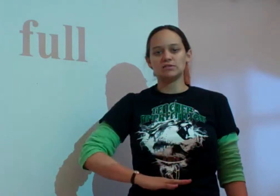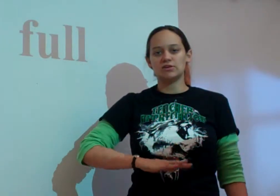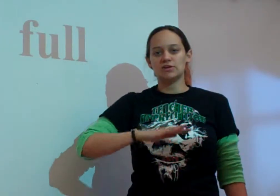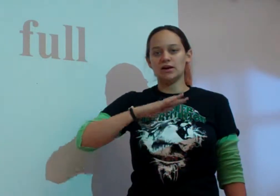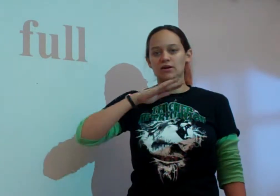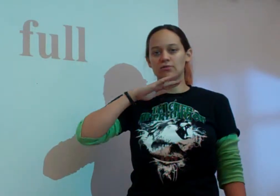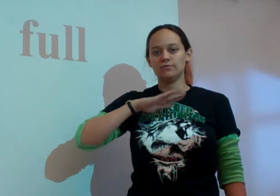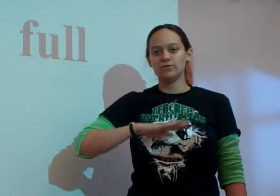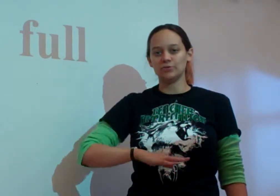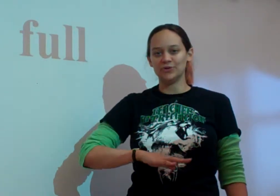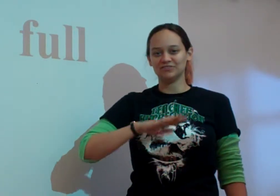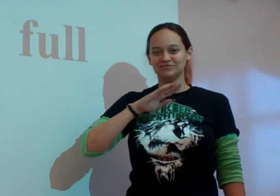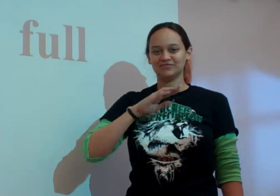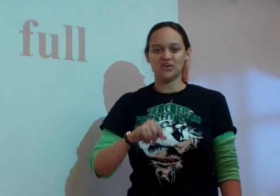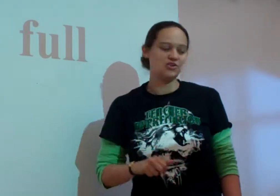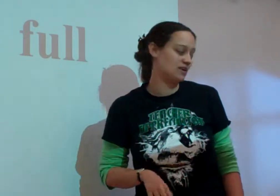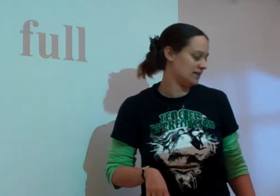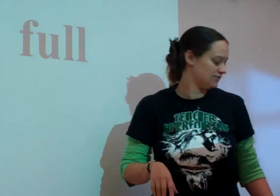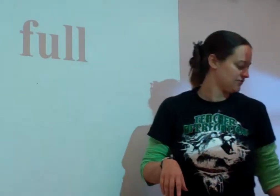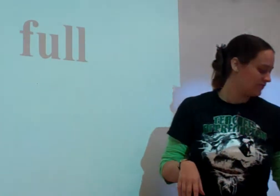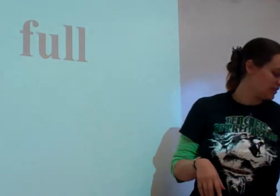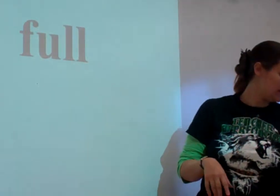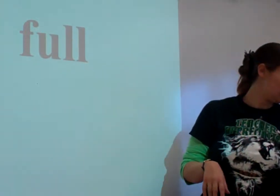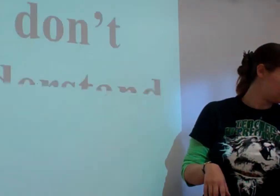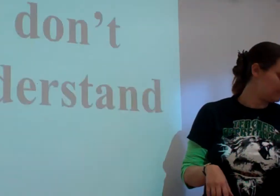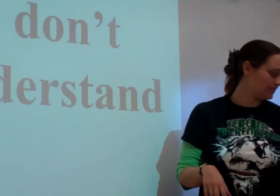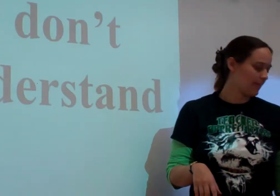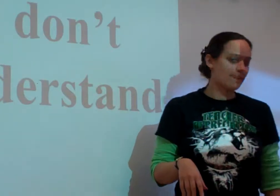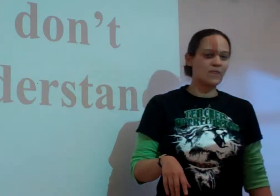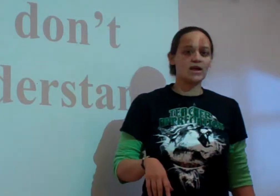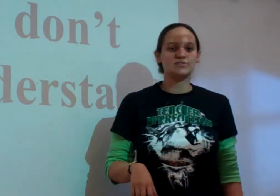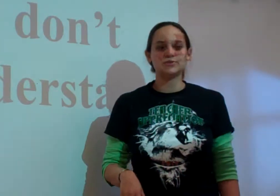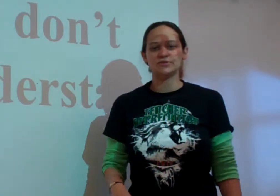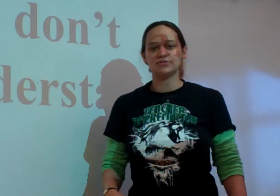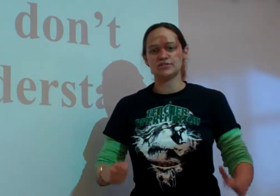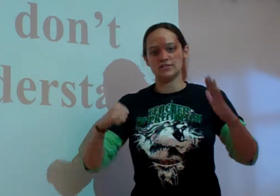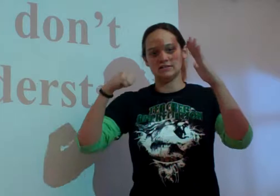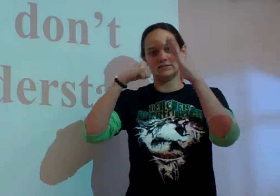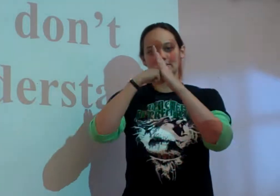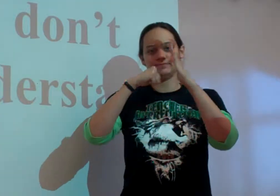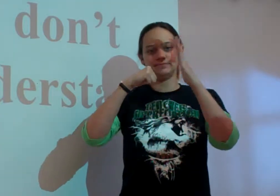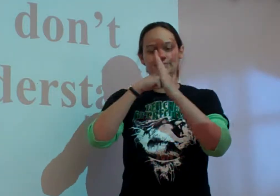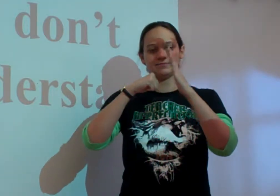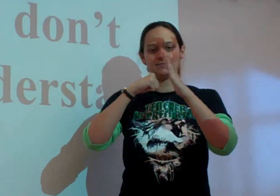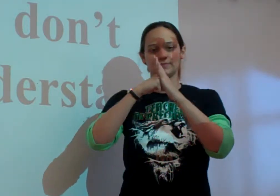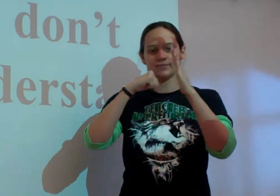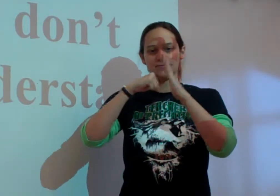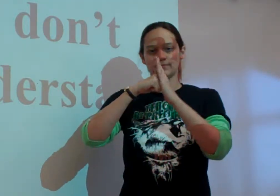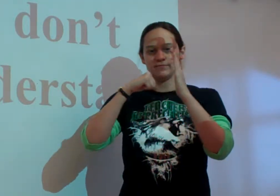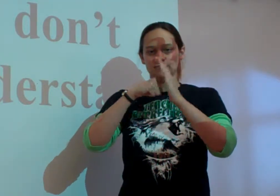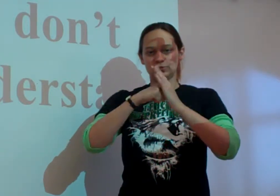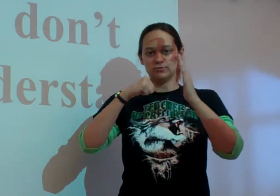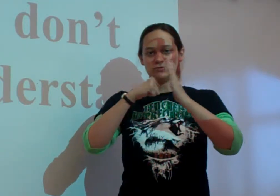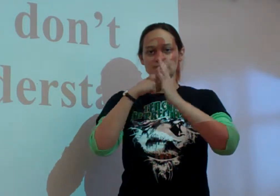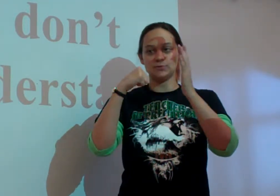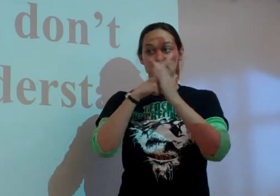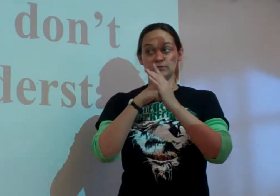on how full you are. Alright, next one. I don't understand. You do this when